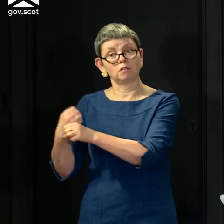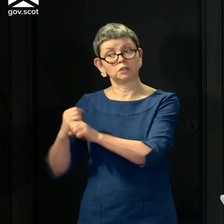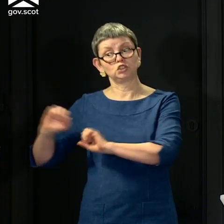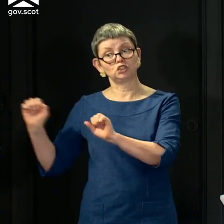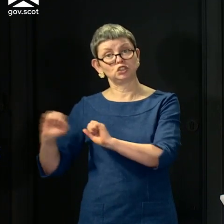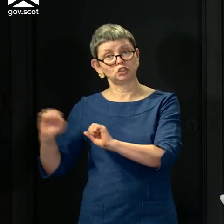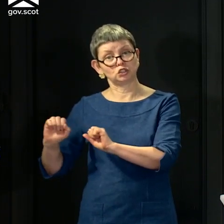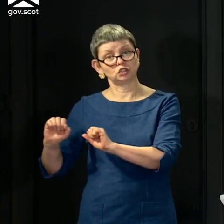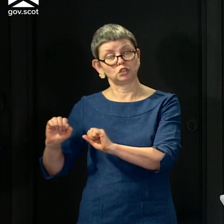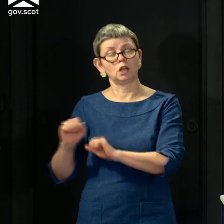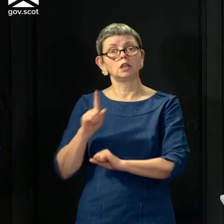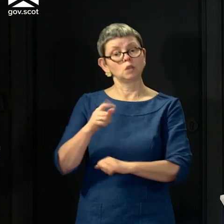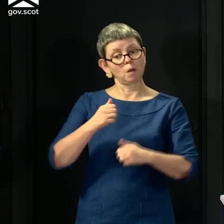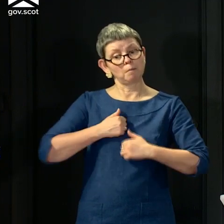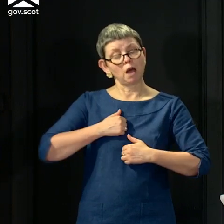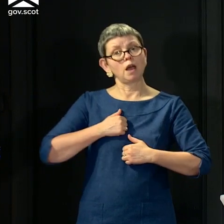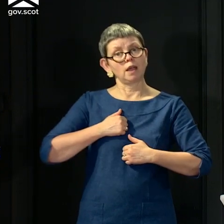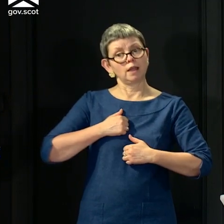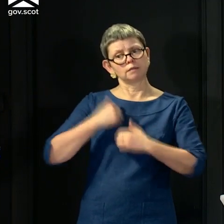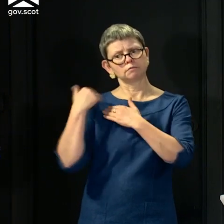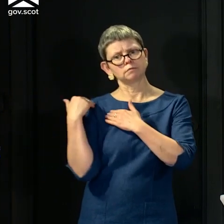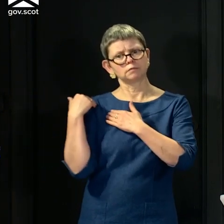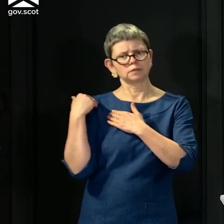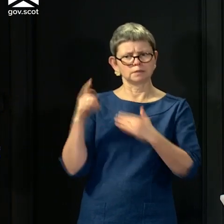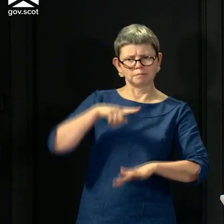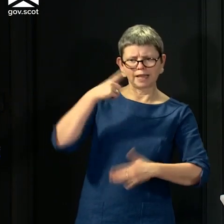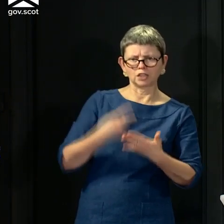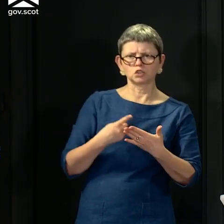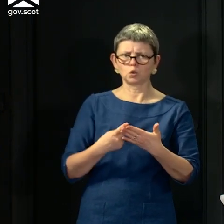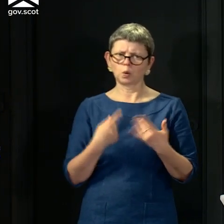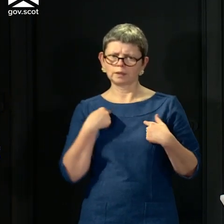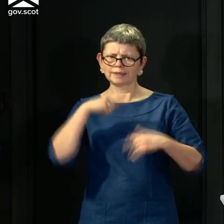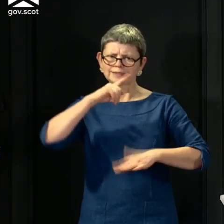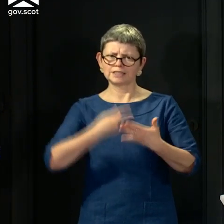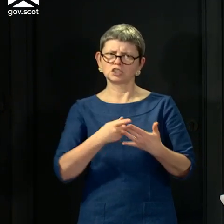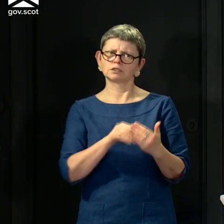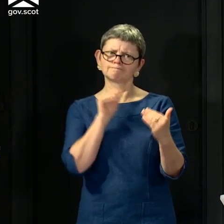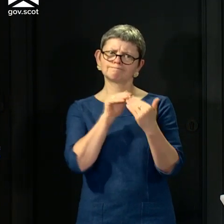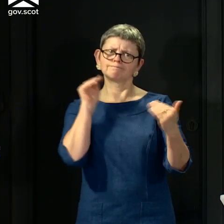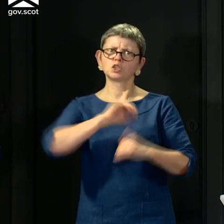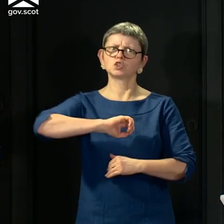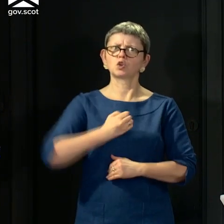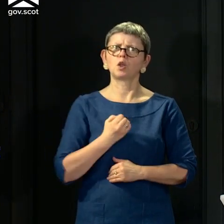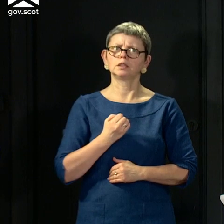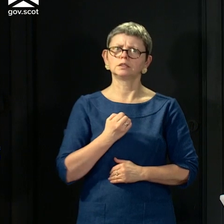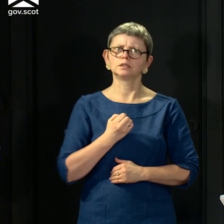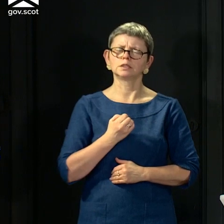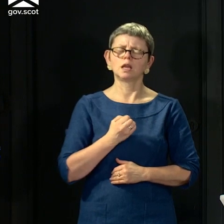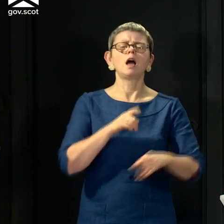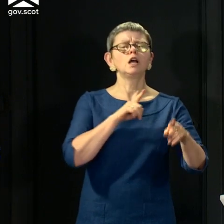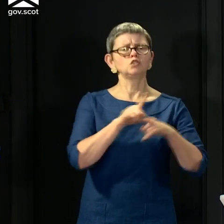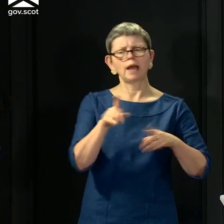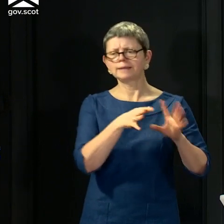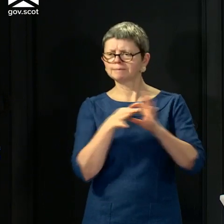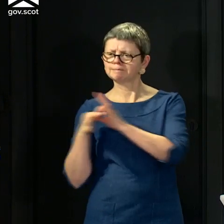judgments I think are right for Scotland, and part of that judgment, given the nature of a virus, is to try to align our actions as much as we can with the